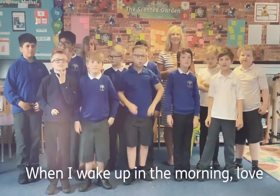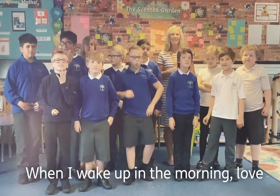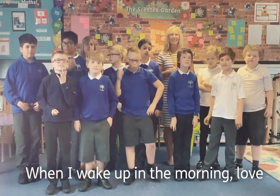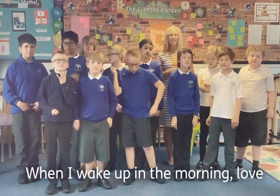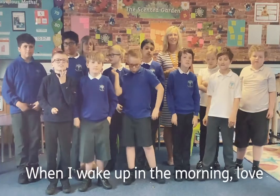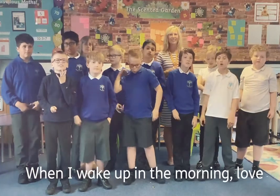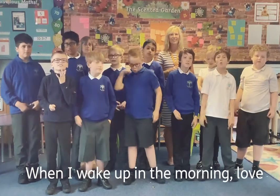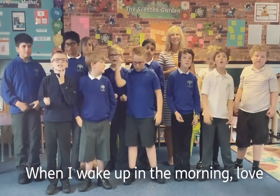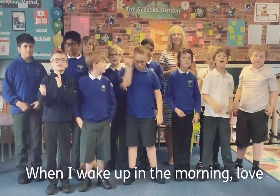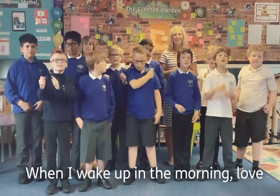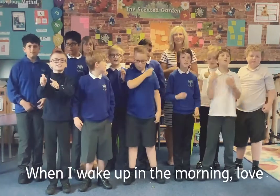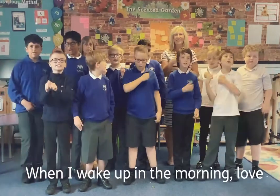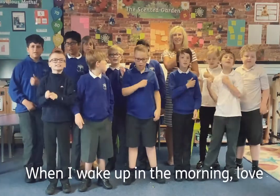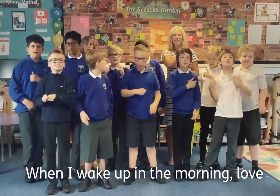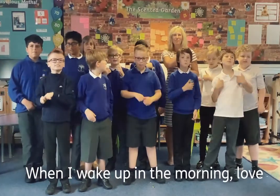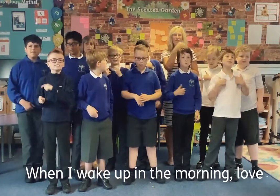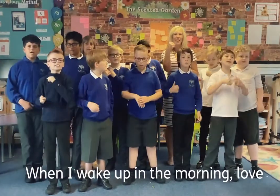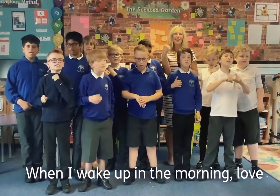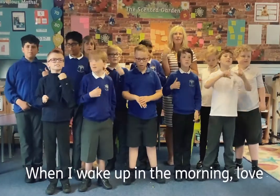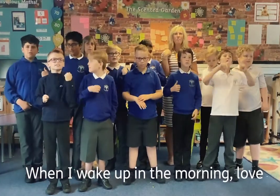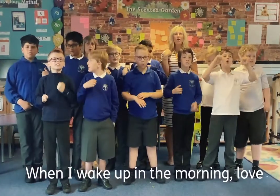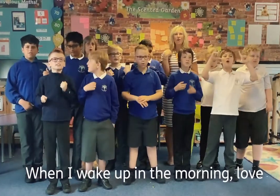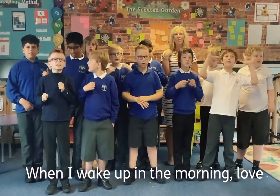When I wake up in the morning,